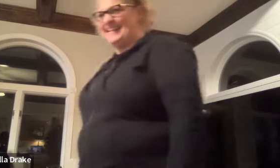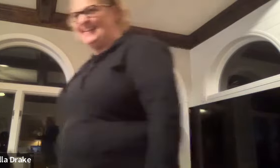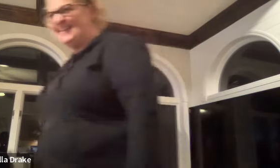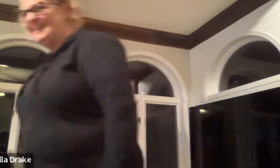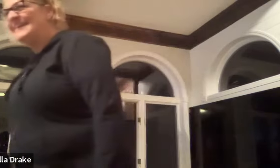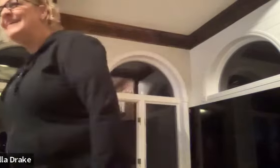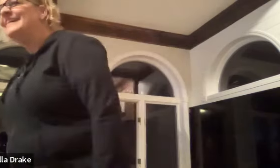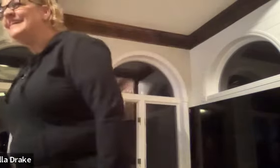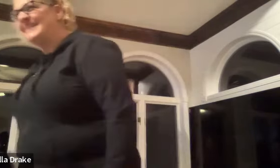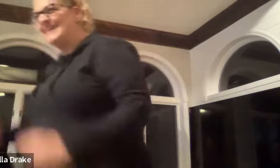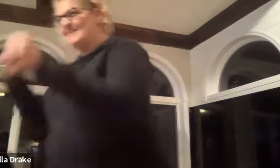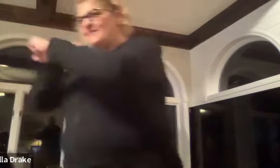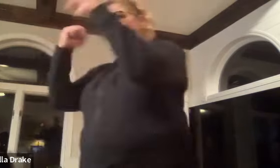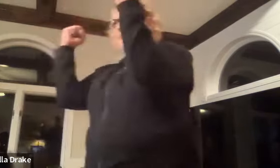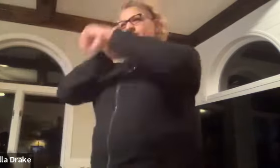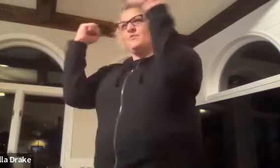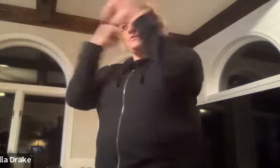um um yeah fight back and forth